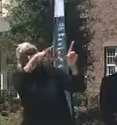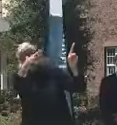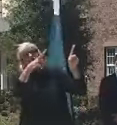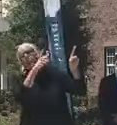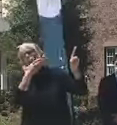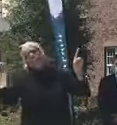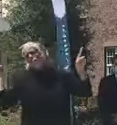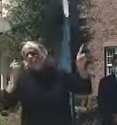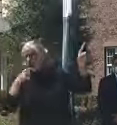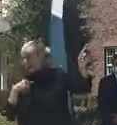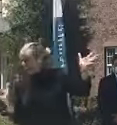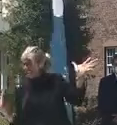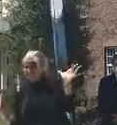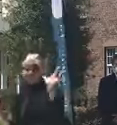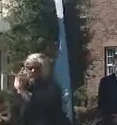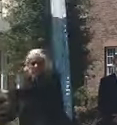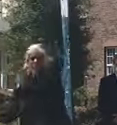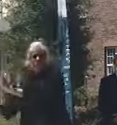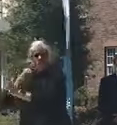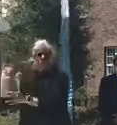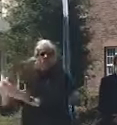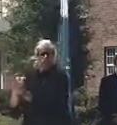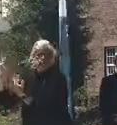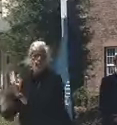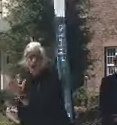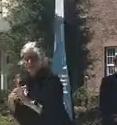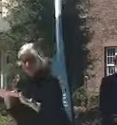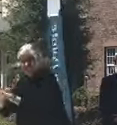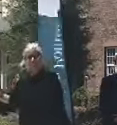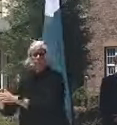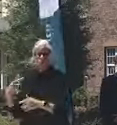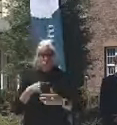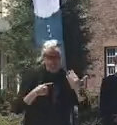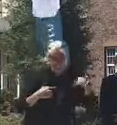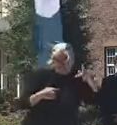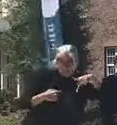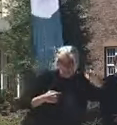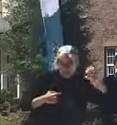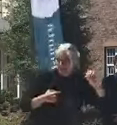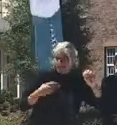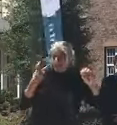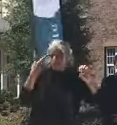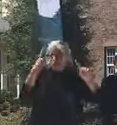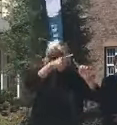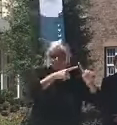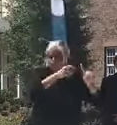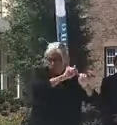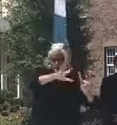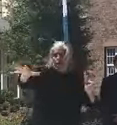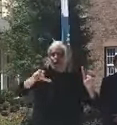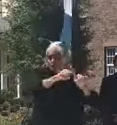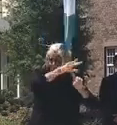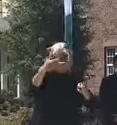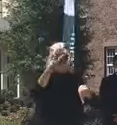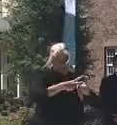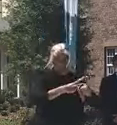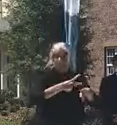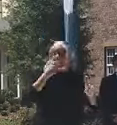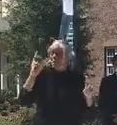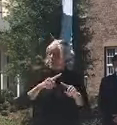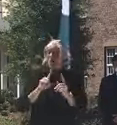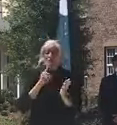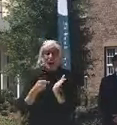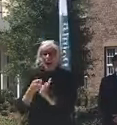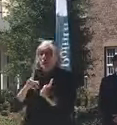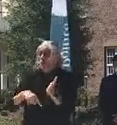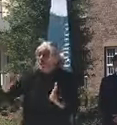we did that. They used it. Then you have PPP. You've had two rounds of PPP. But unfortunately, what you're finding is some